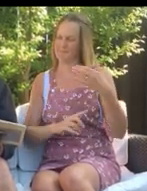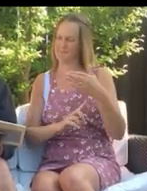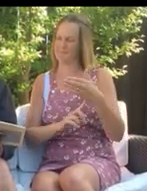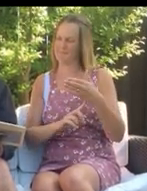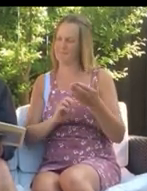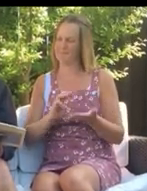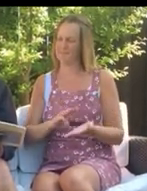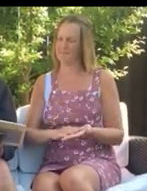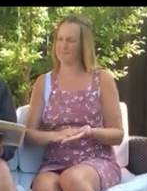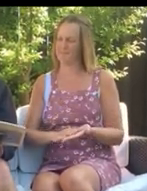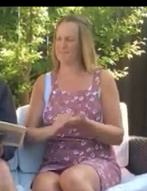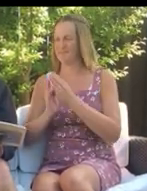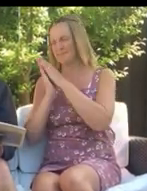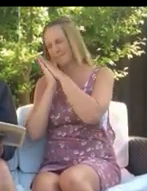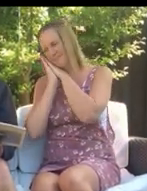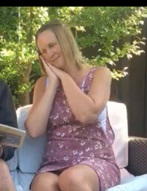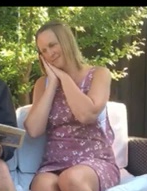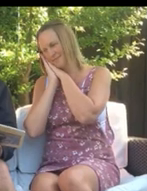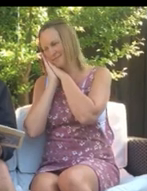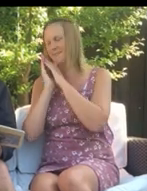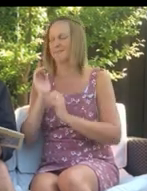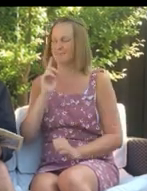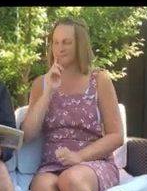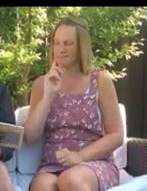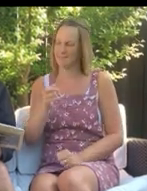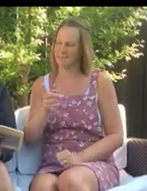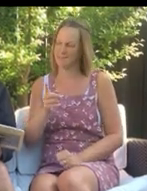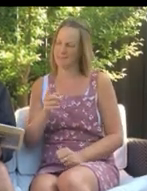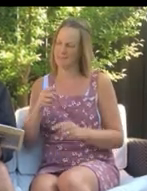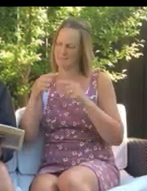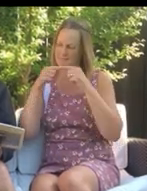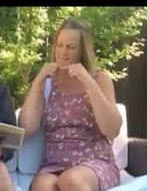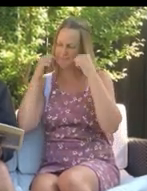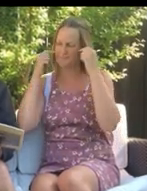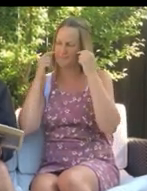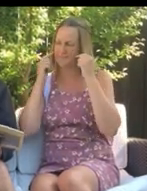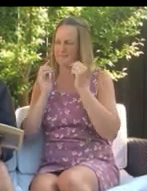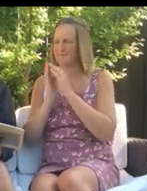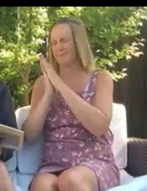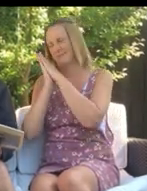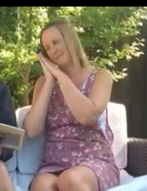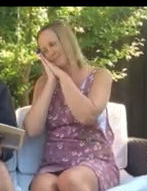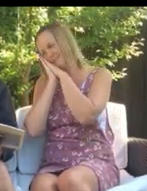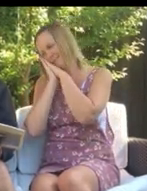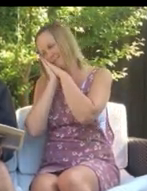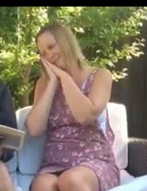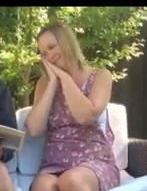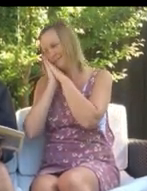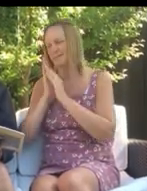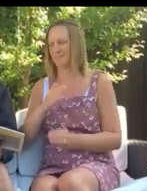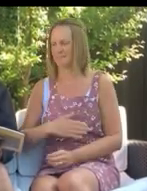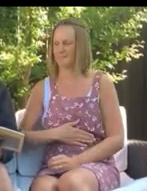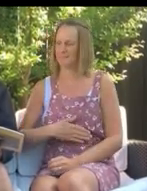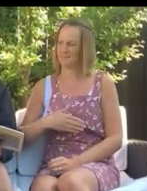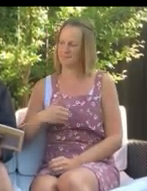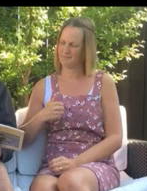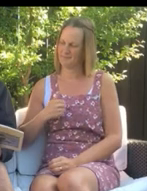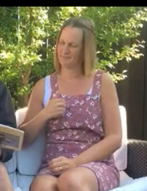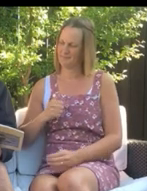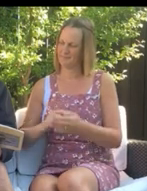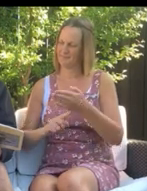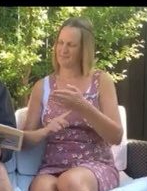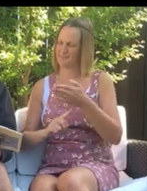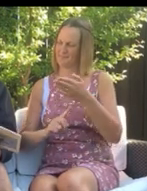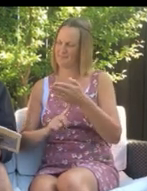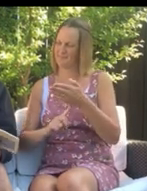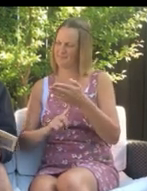Asks his mum when he's in bed. You could say that. He yawns and grins. Sleep well now, young, brave